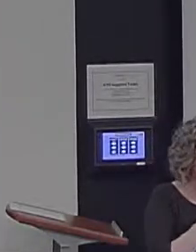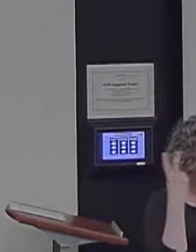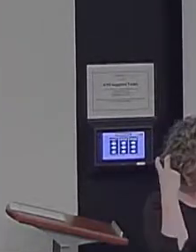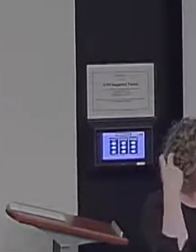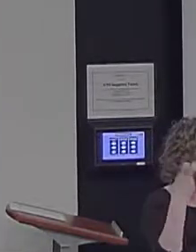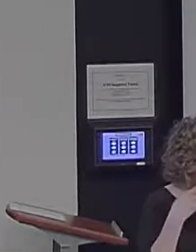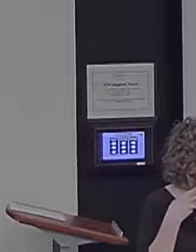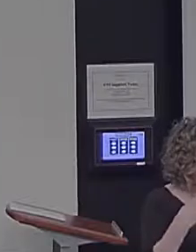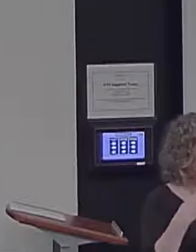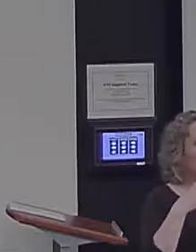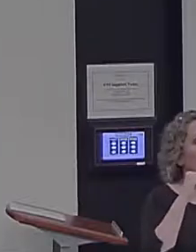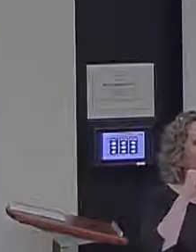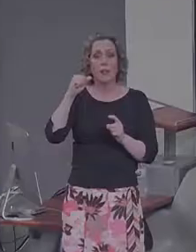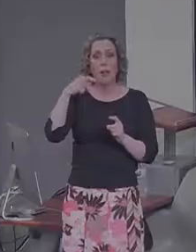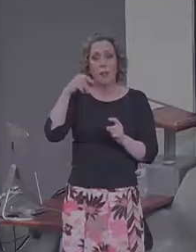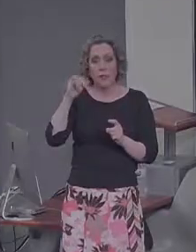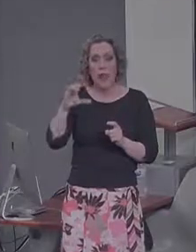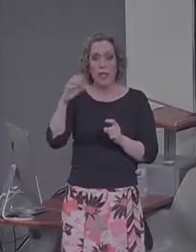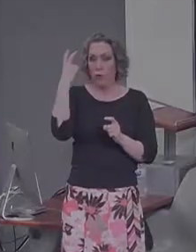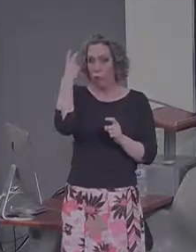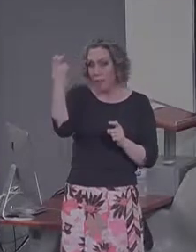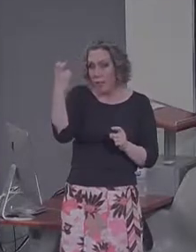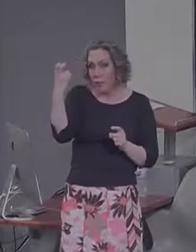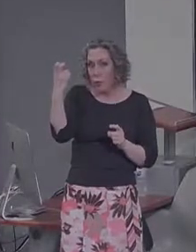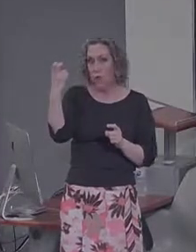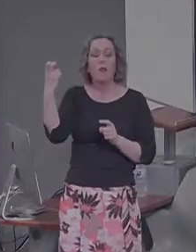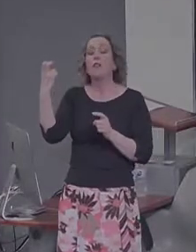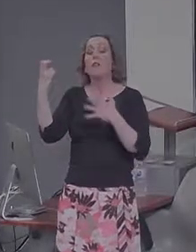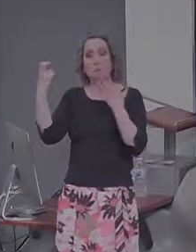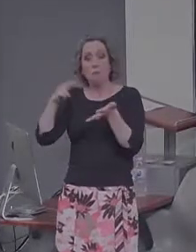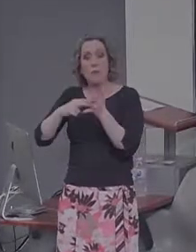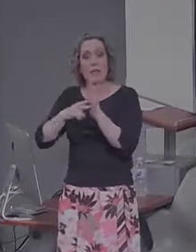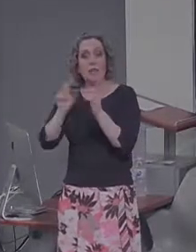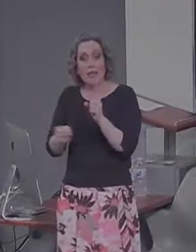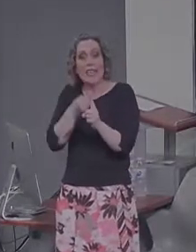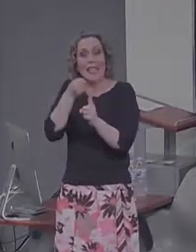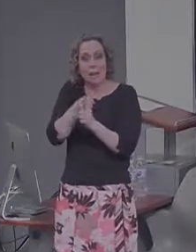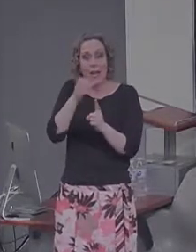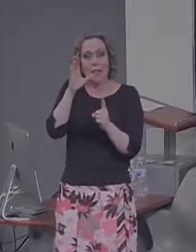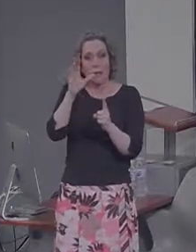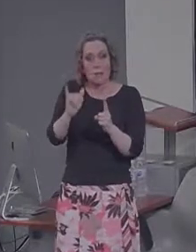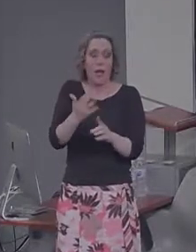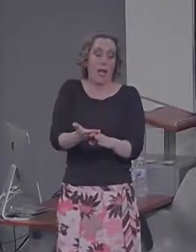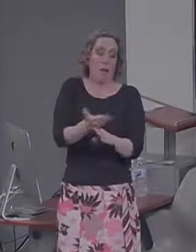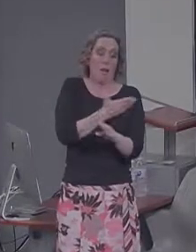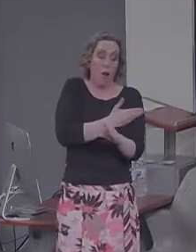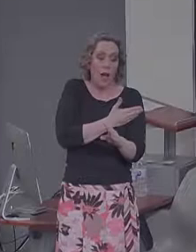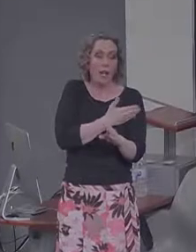retrieval and therefore be impacted by a prior episodic specificity induction.